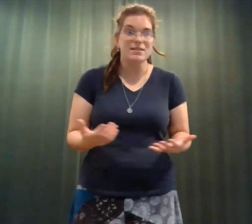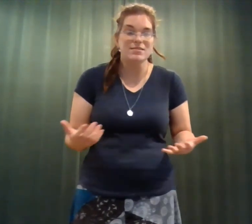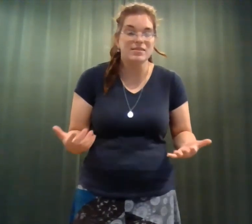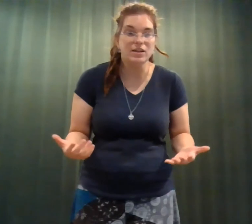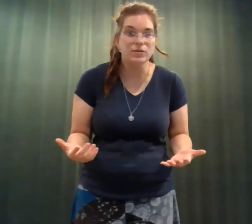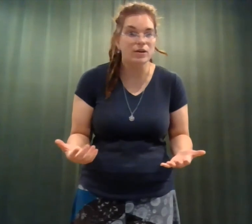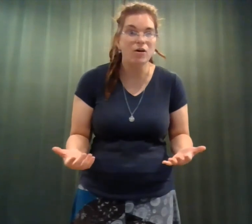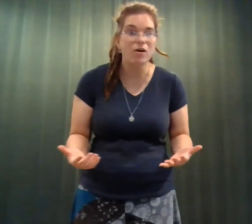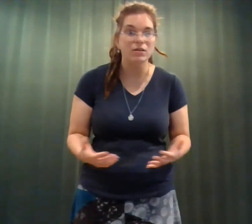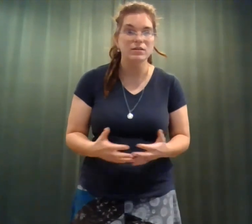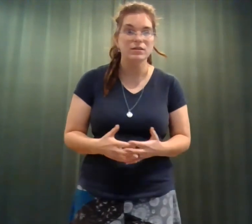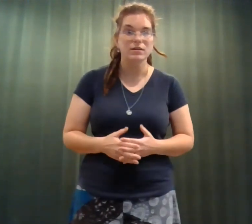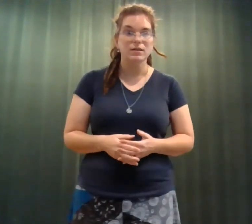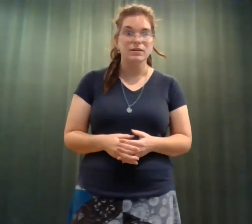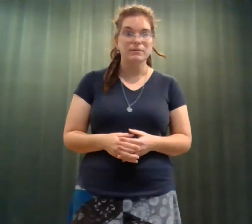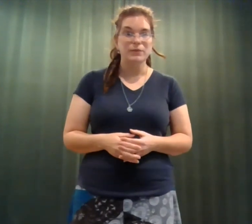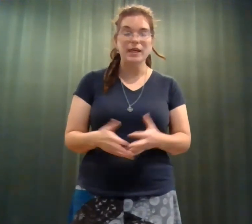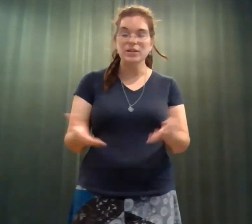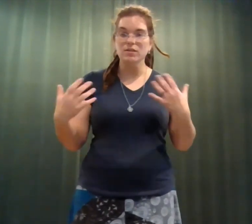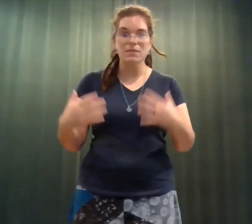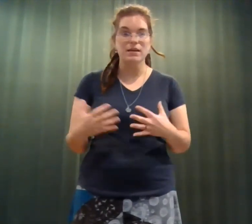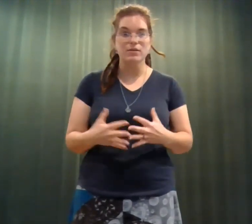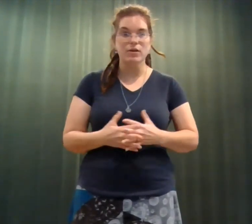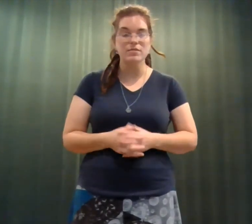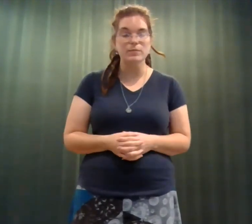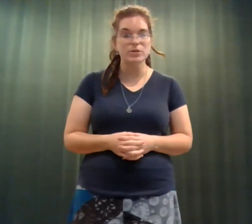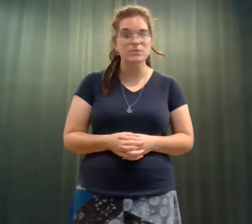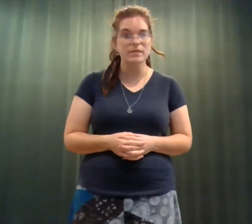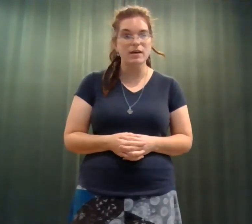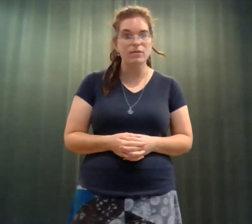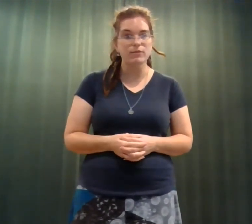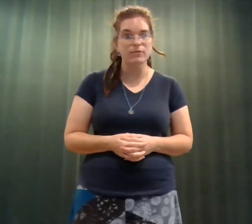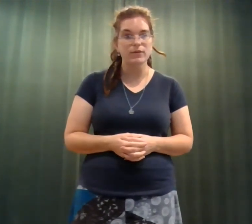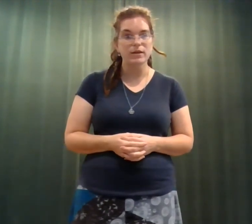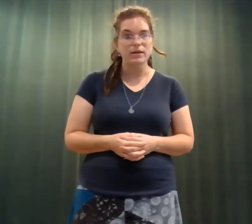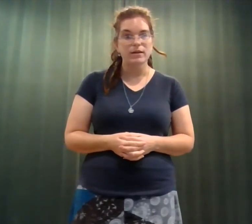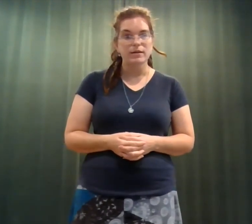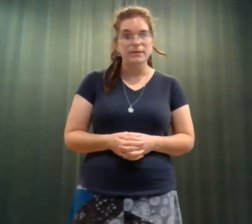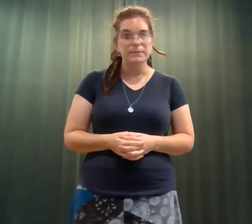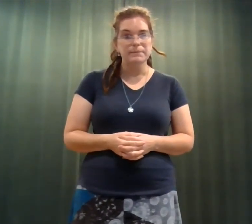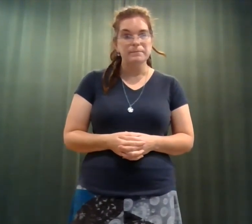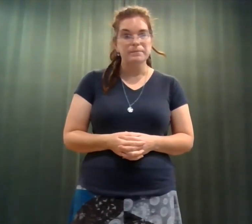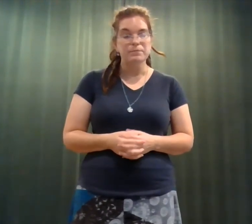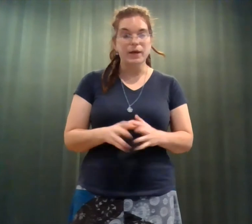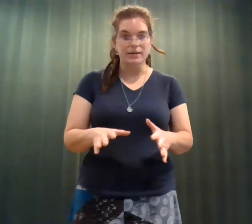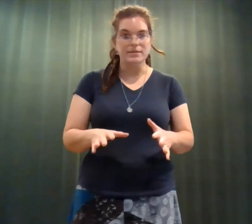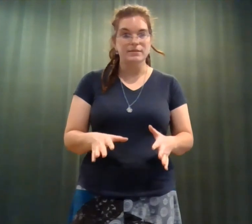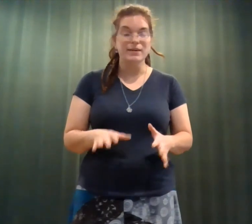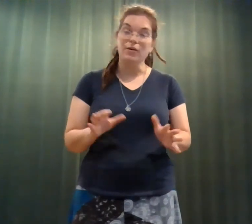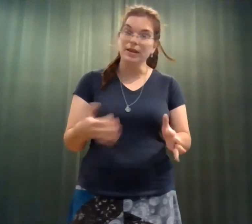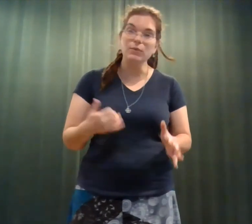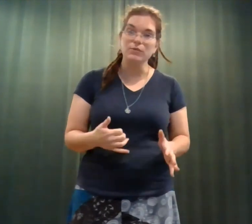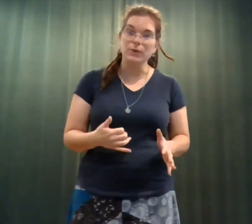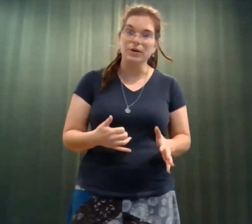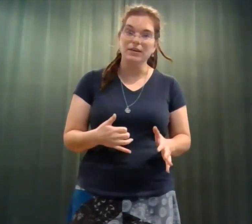hadn't seen her at all. He had just made it across the bridge himself. But now he was worried.